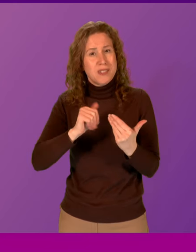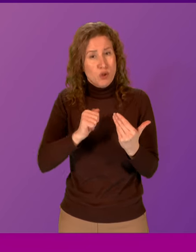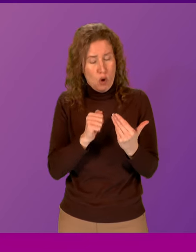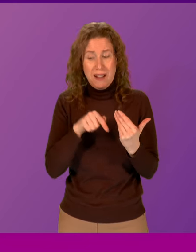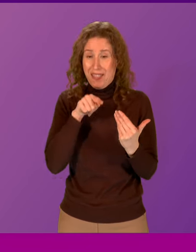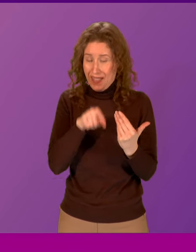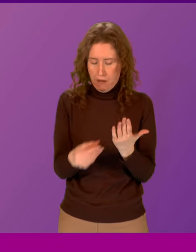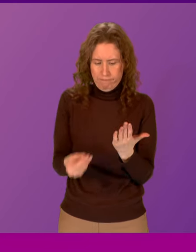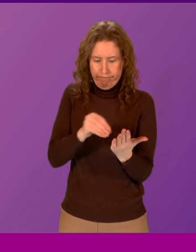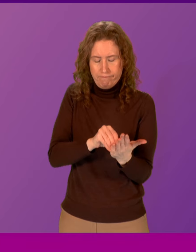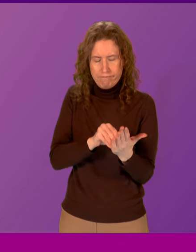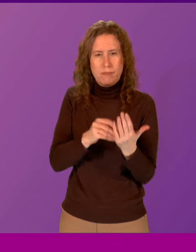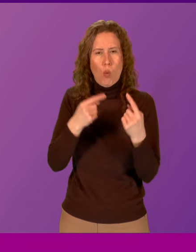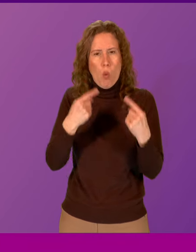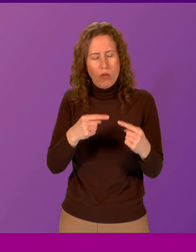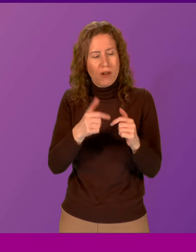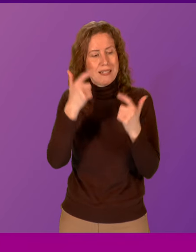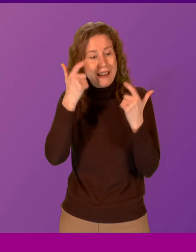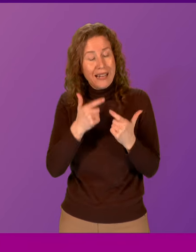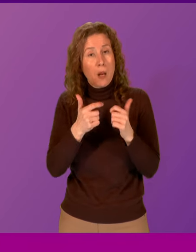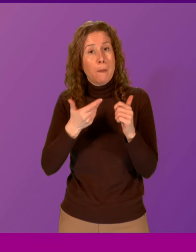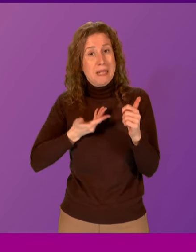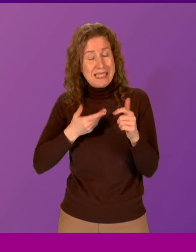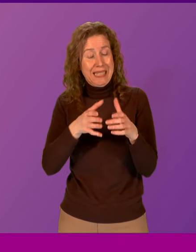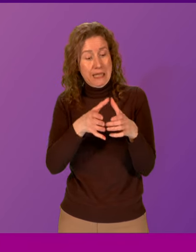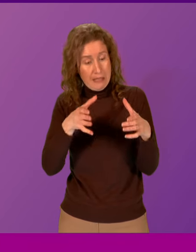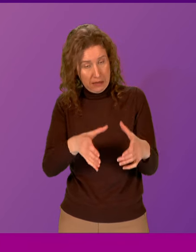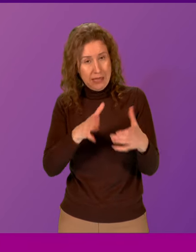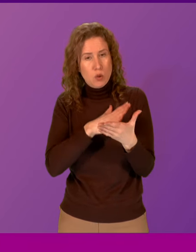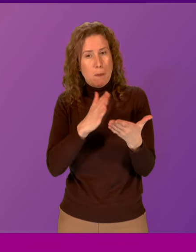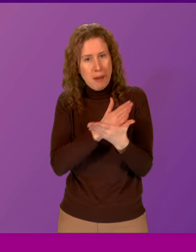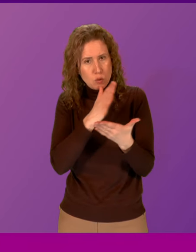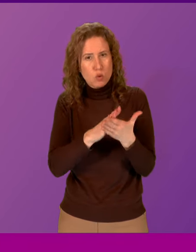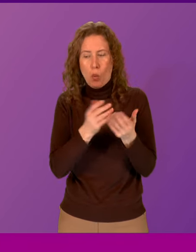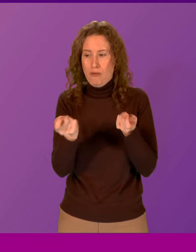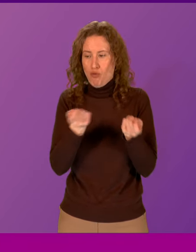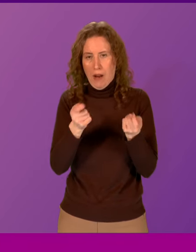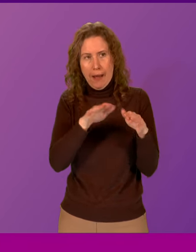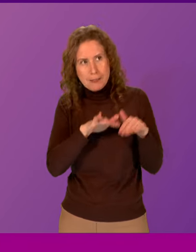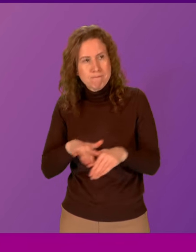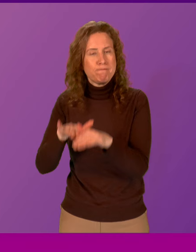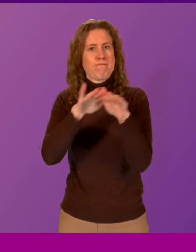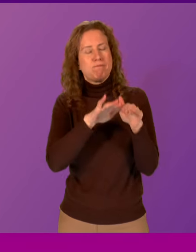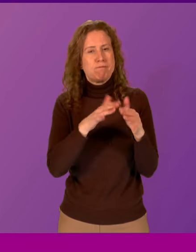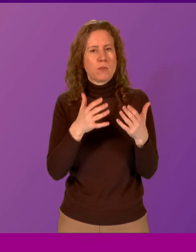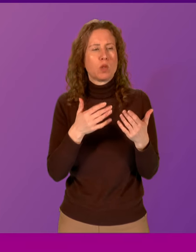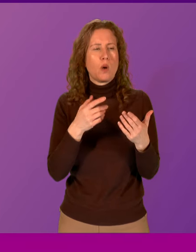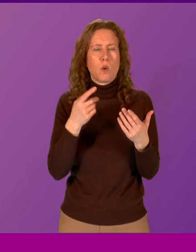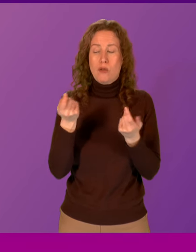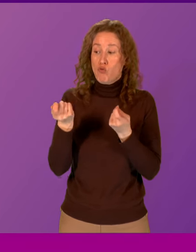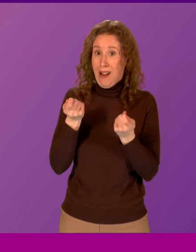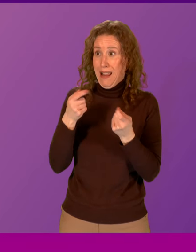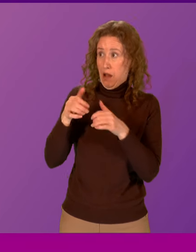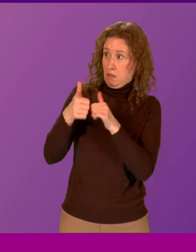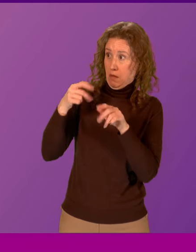authorisation of legal businesses, bringing benefits such as greater consistency in regulating legal firms, enabling the regulator to